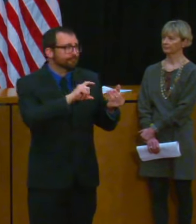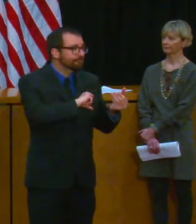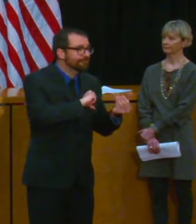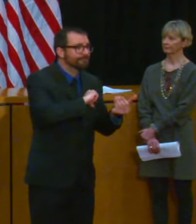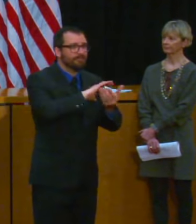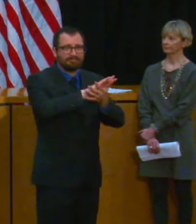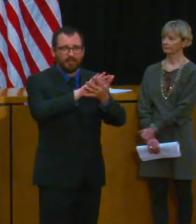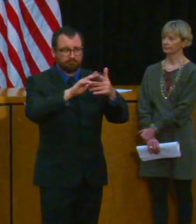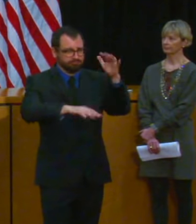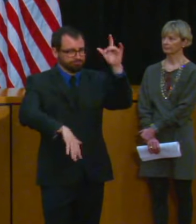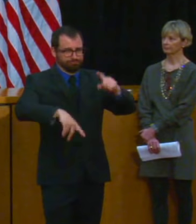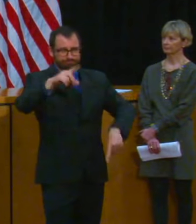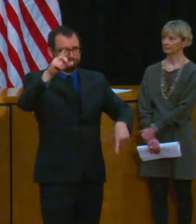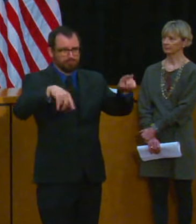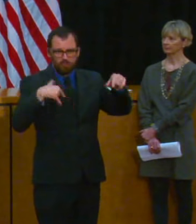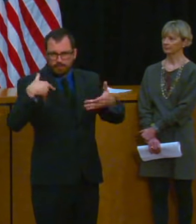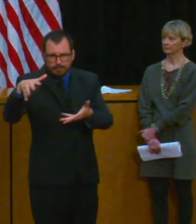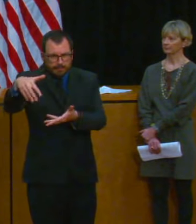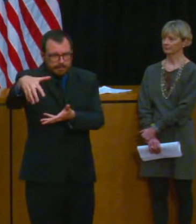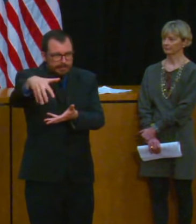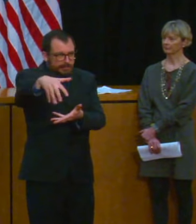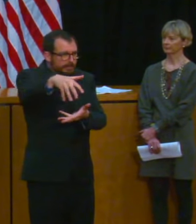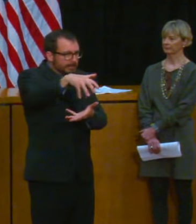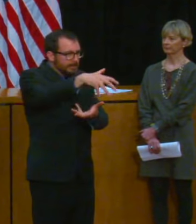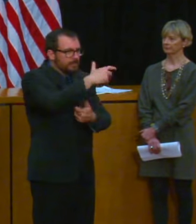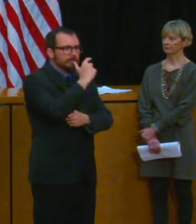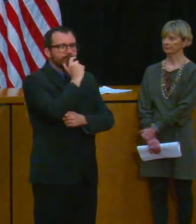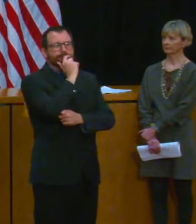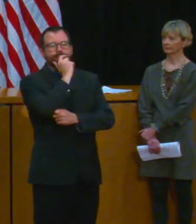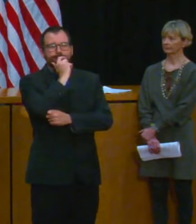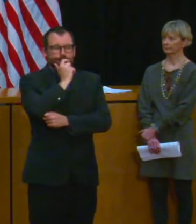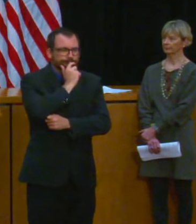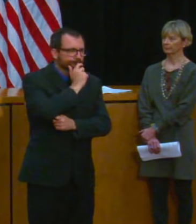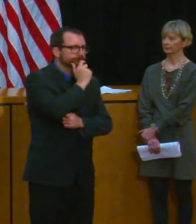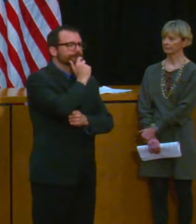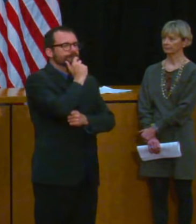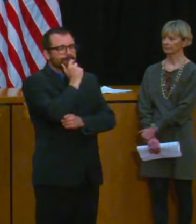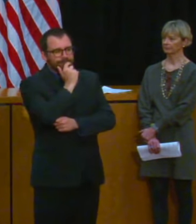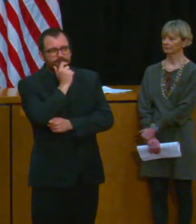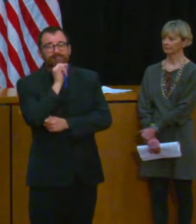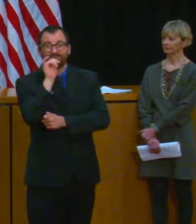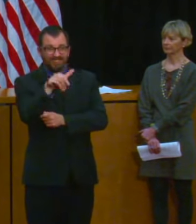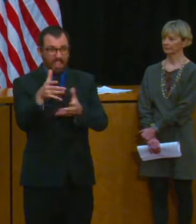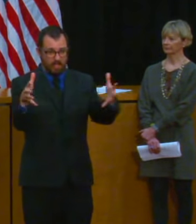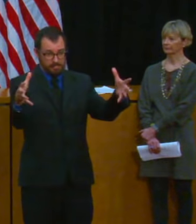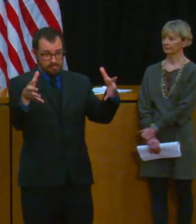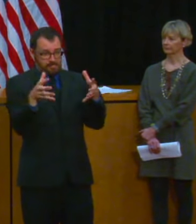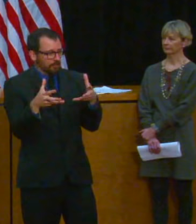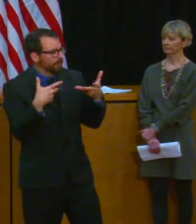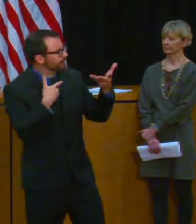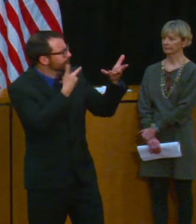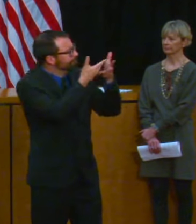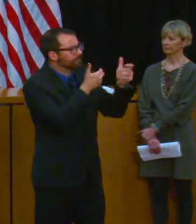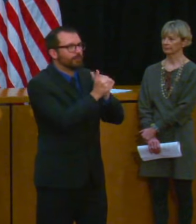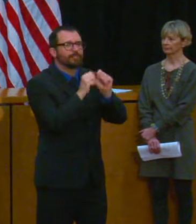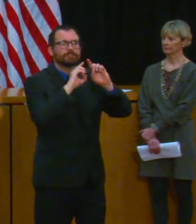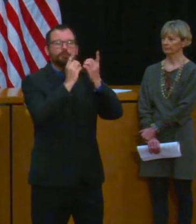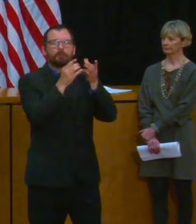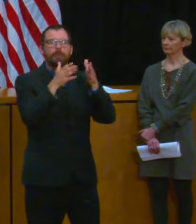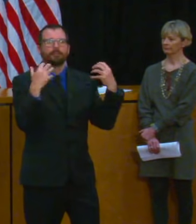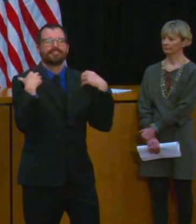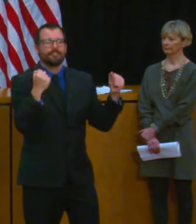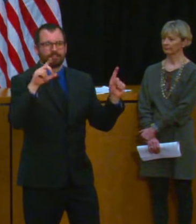folks at the Department of Public Health and in the healthcare community to make sure that we can offer up specific guidance